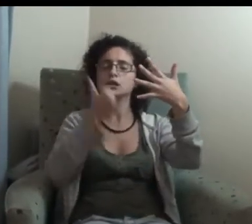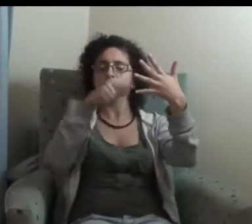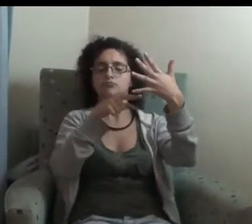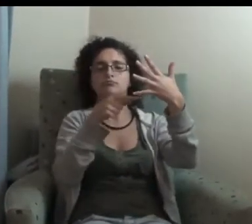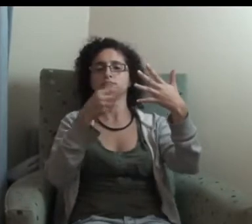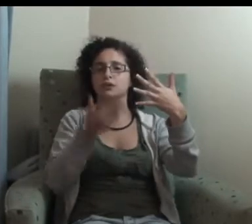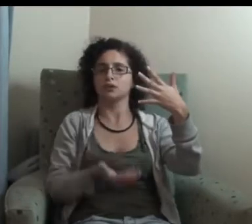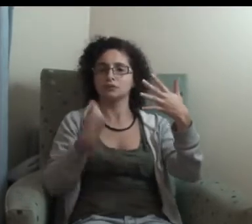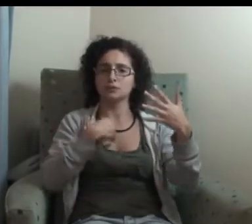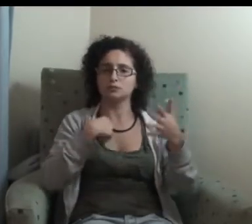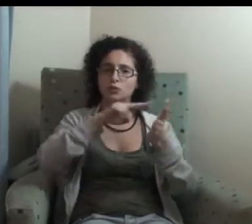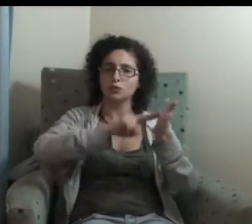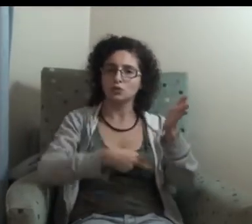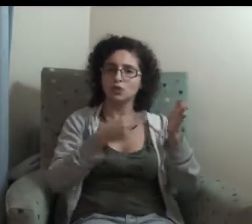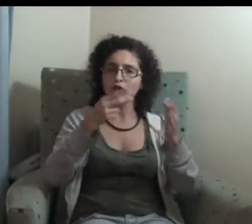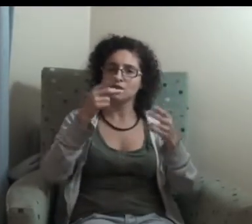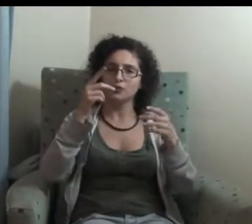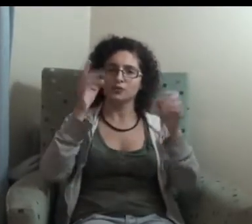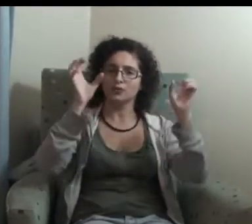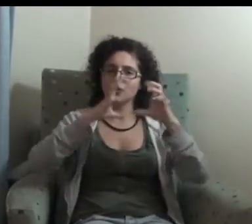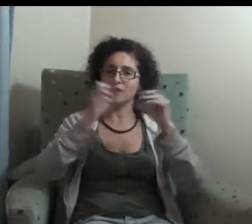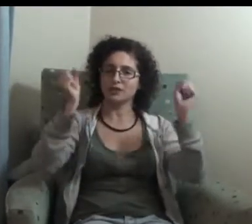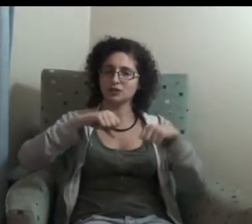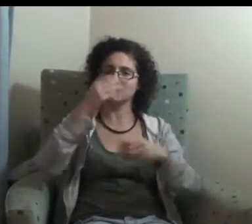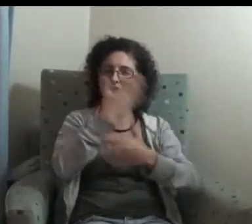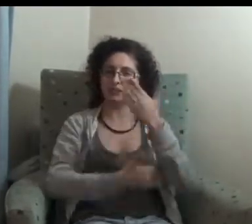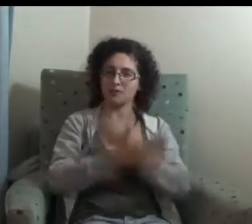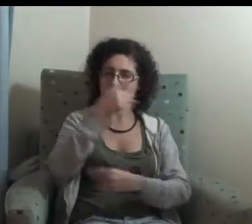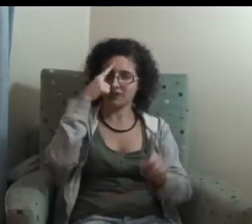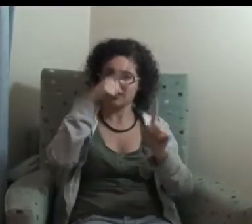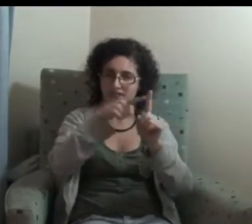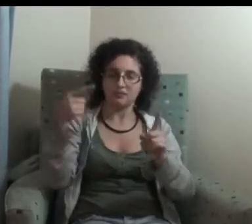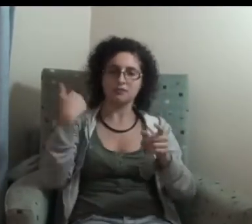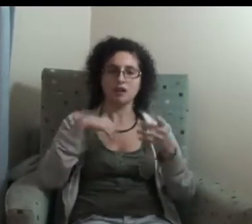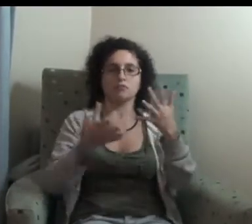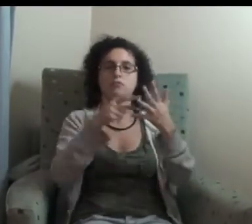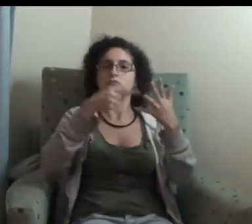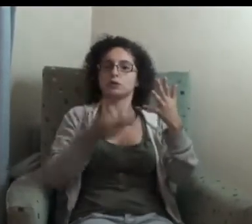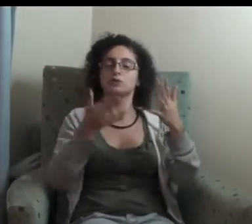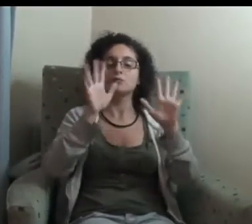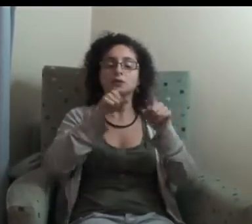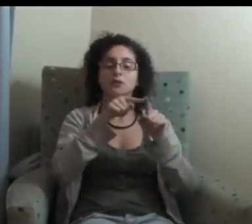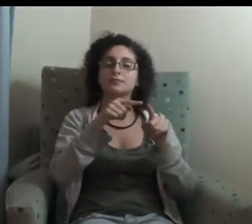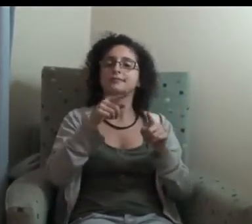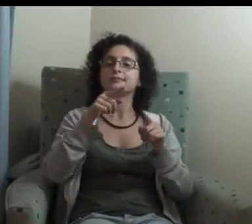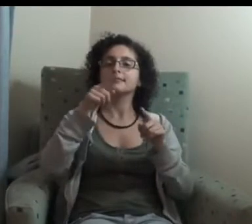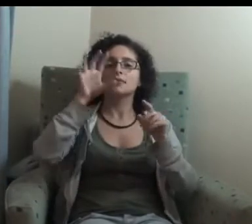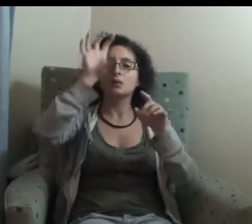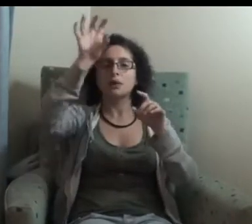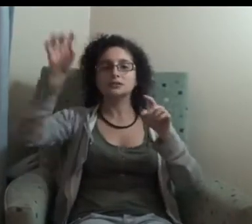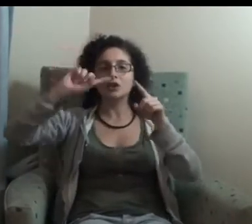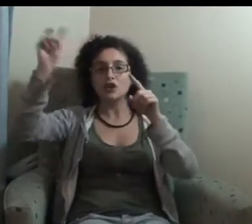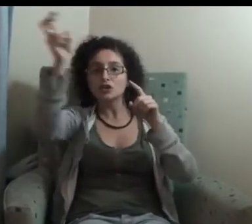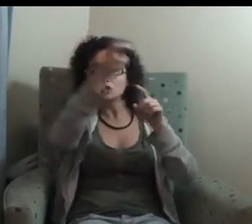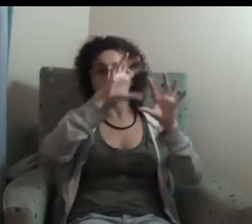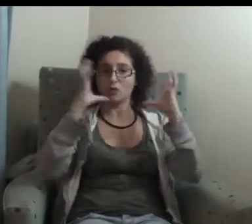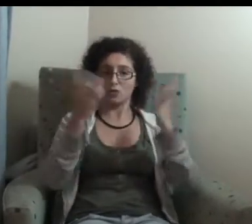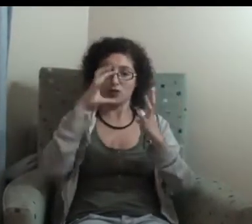famous. He's to sell a few more jerseys out of And look, we'll do the day on the fourth job. I think the players,